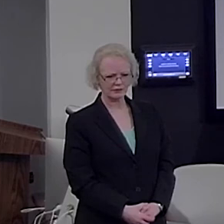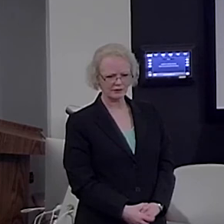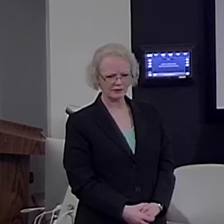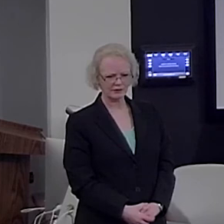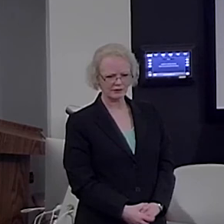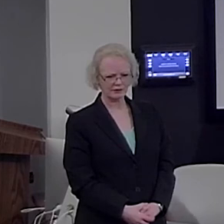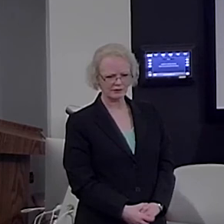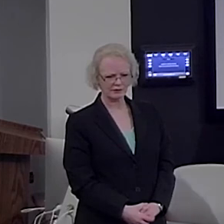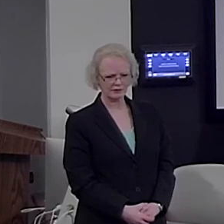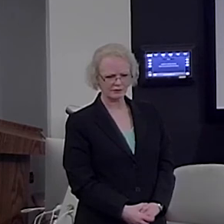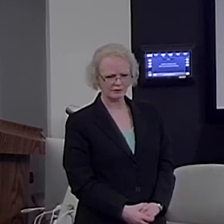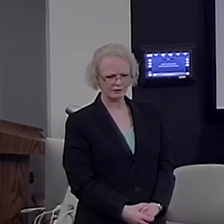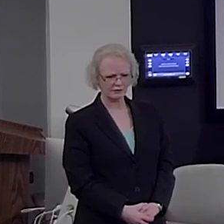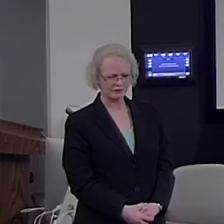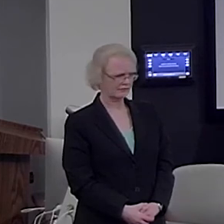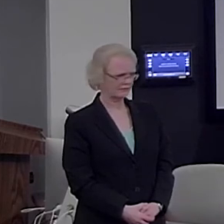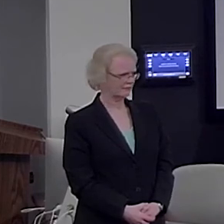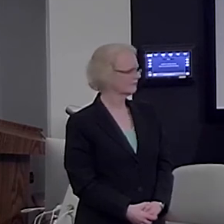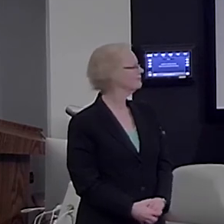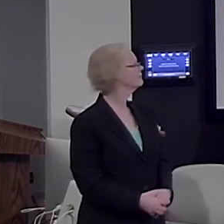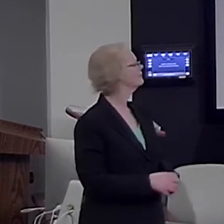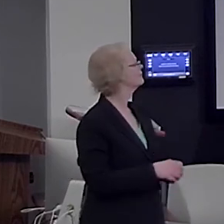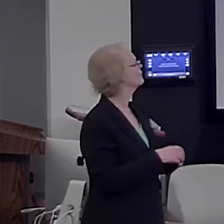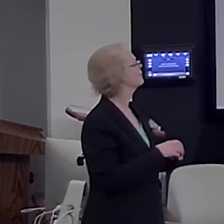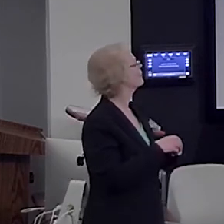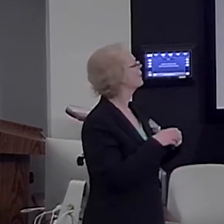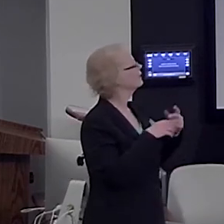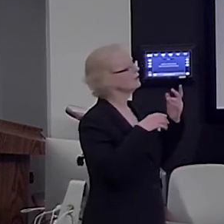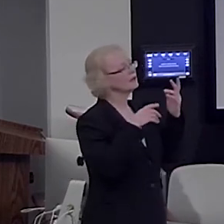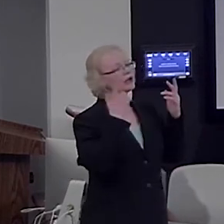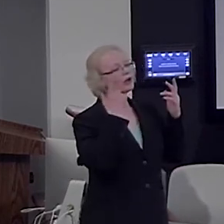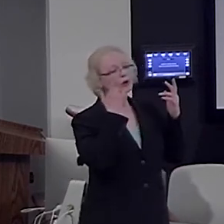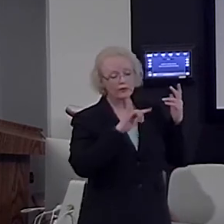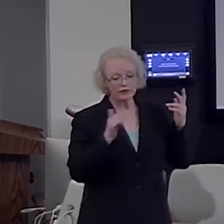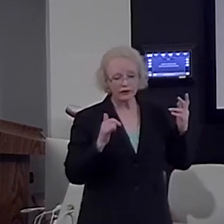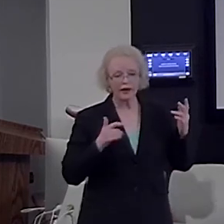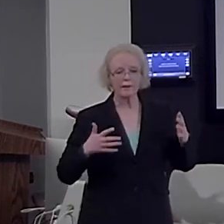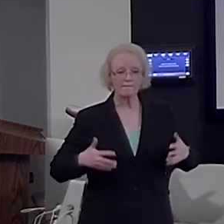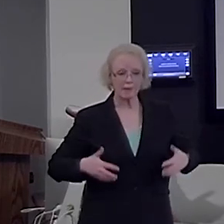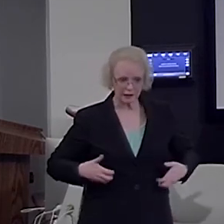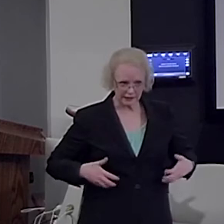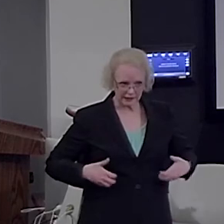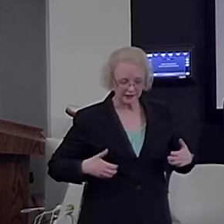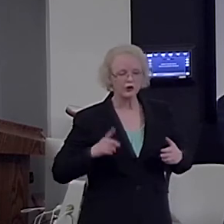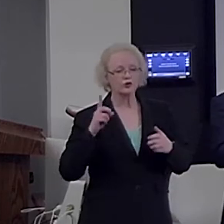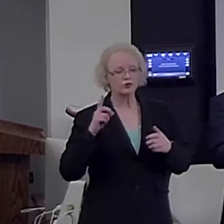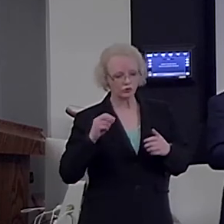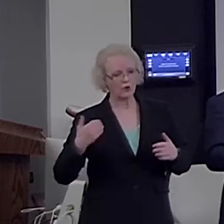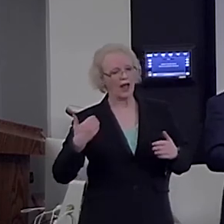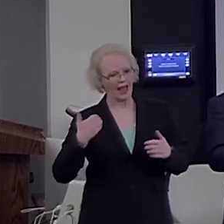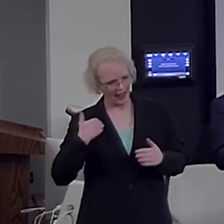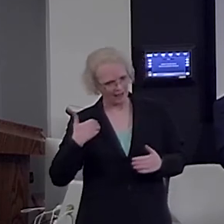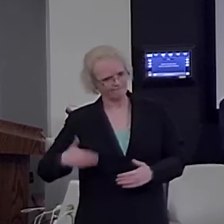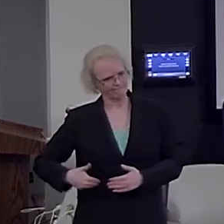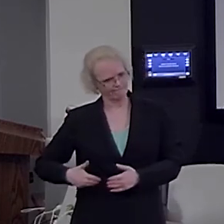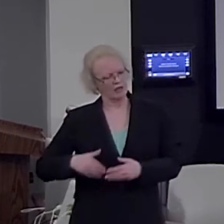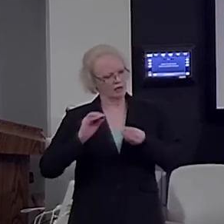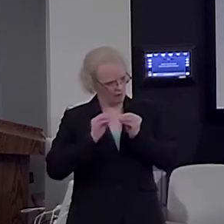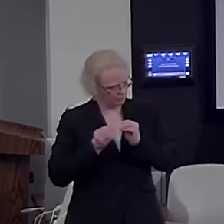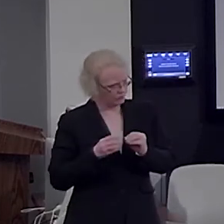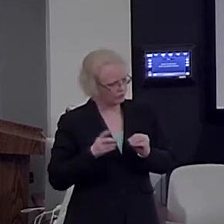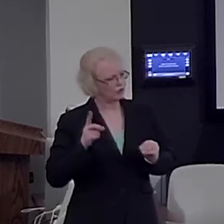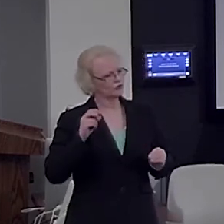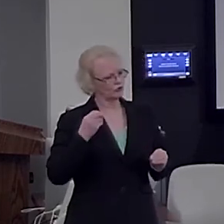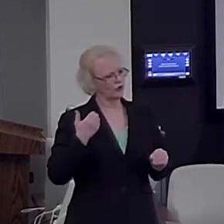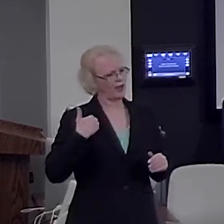So, it looks like monkeys have the features. They have number. They have sequence. They have the ability